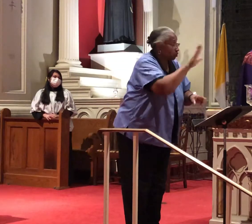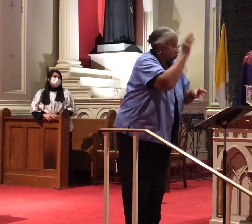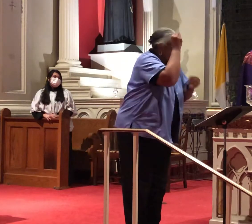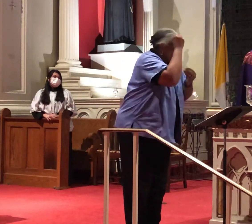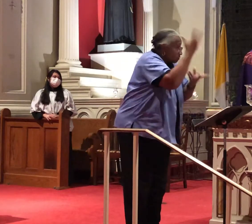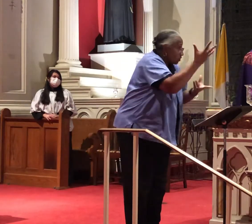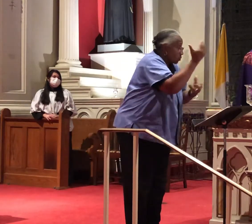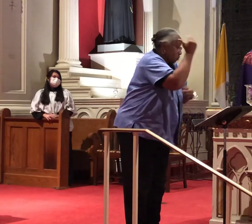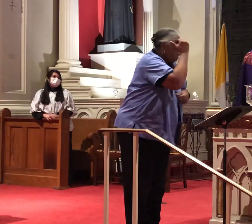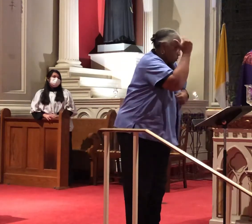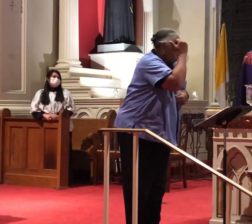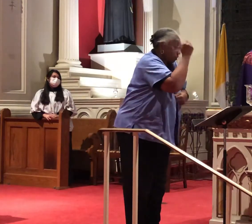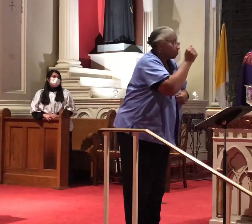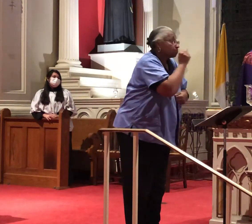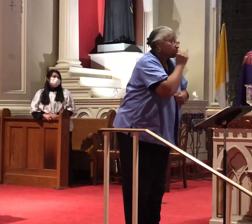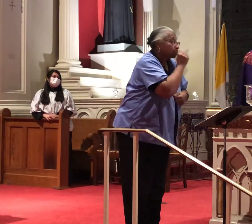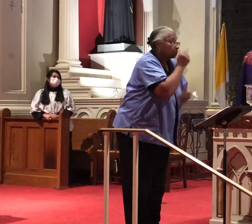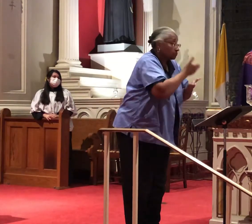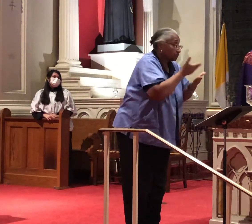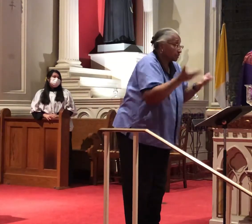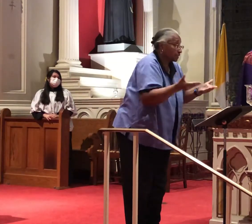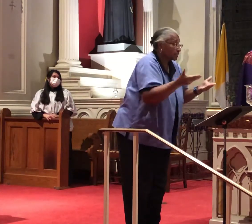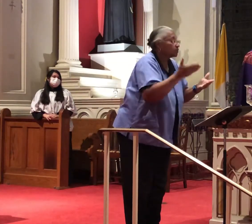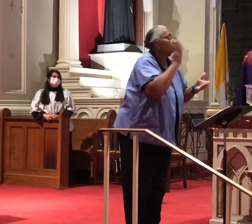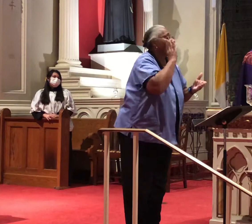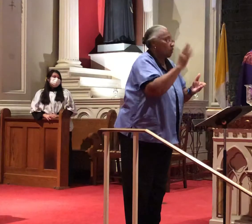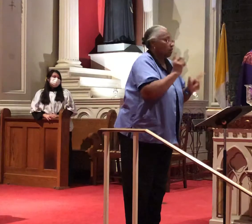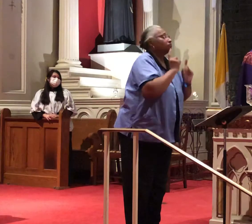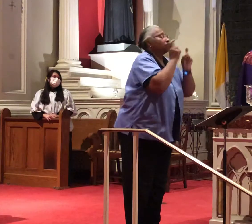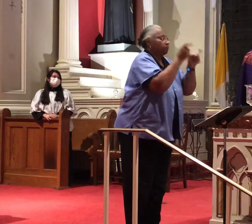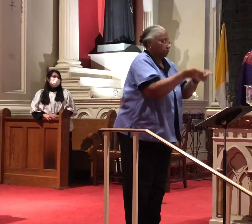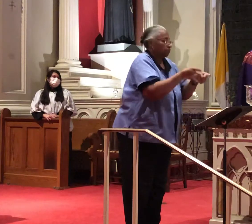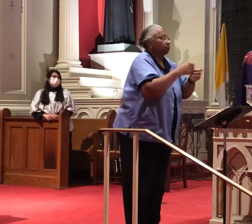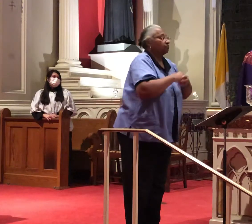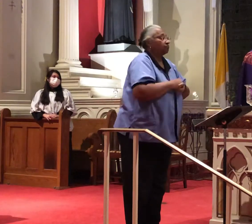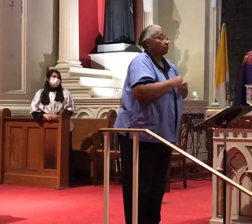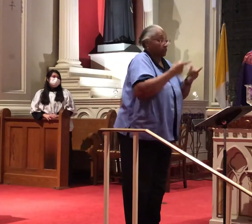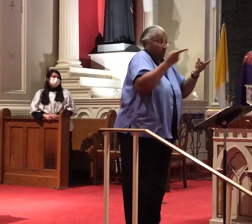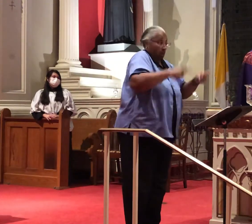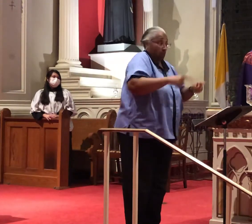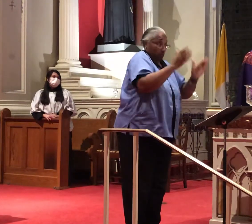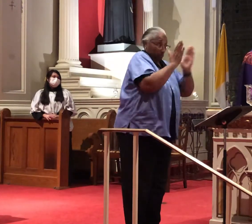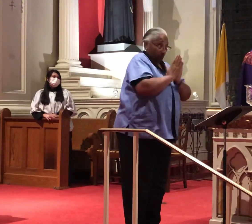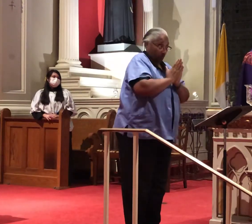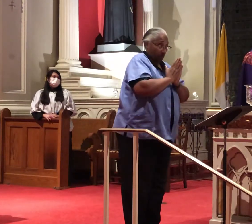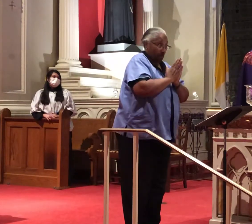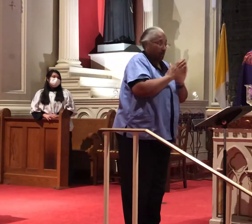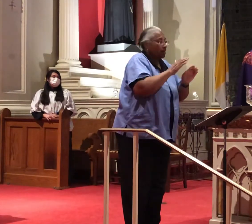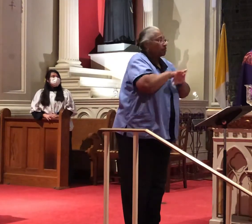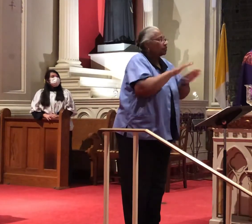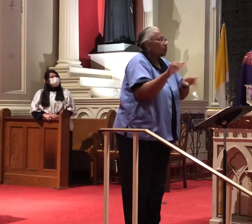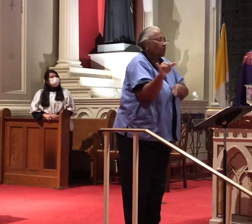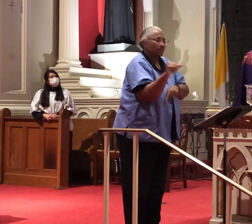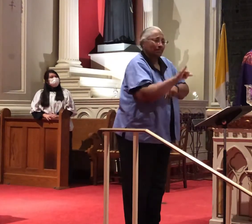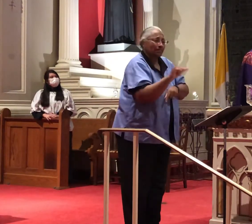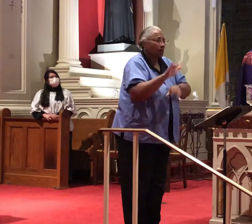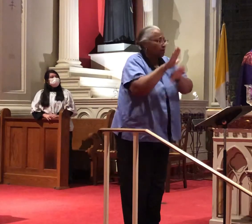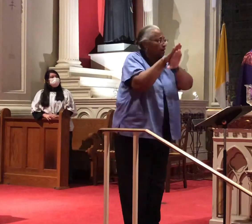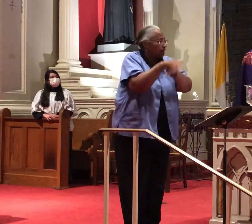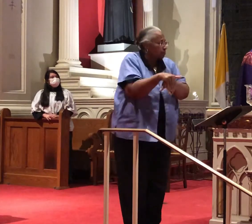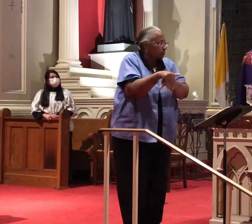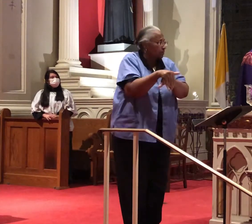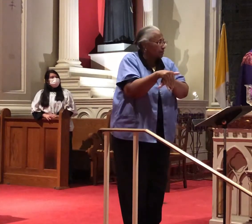sees in secret will repay you. When you pray, when do not be like the hypocrites,